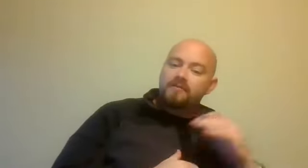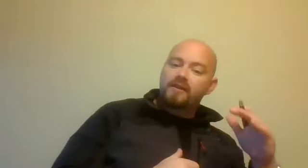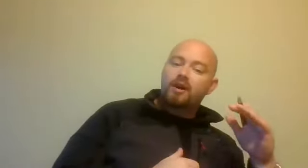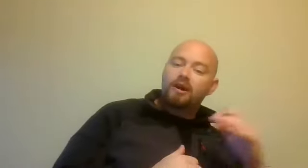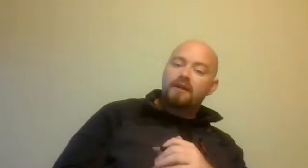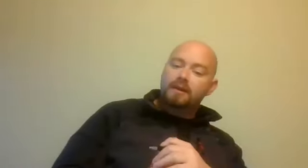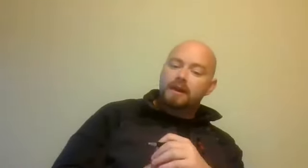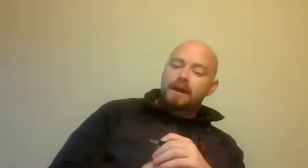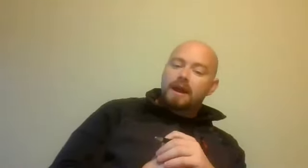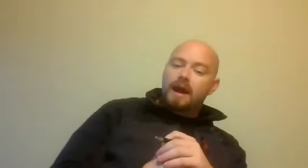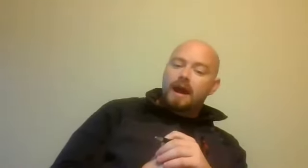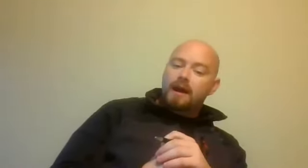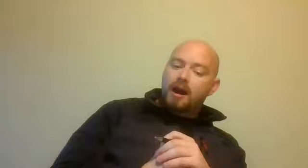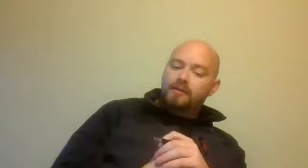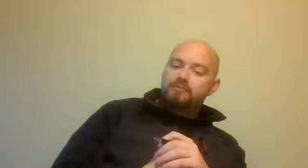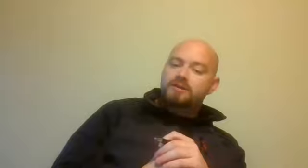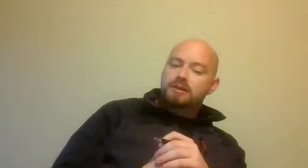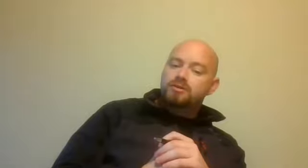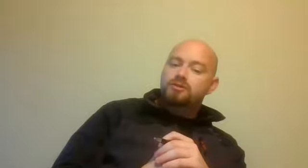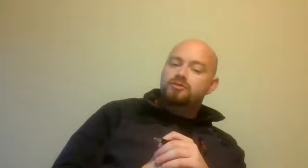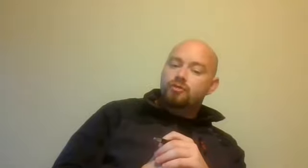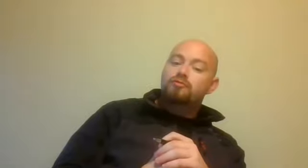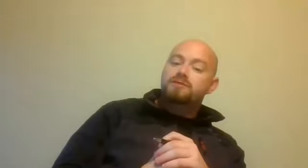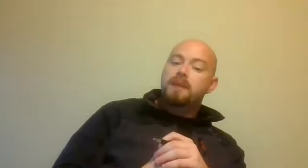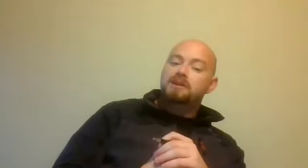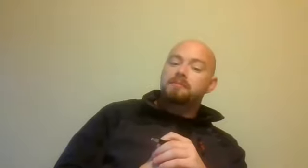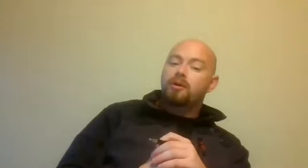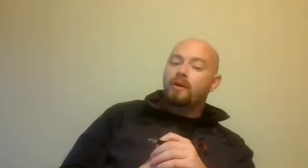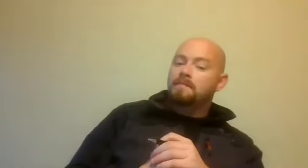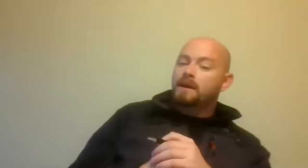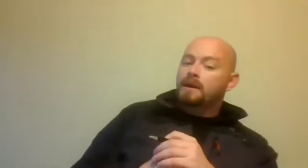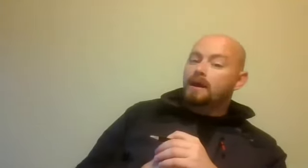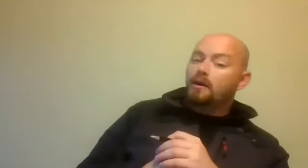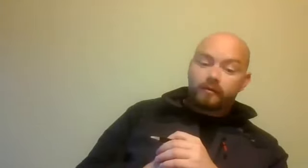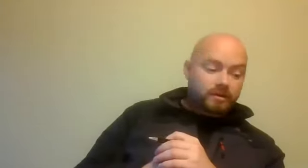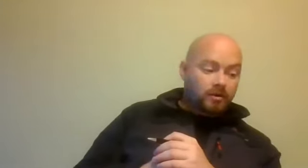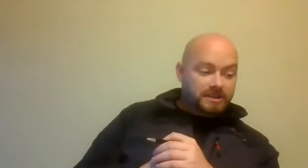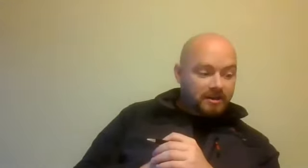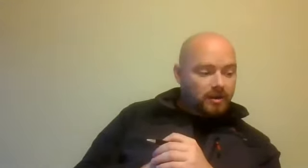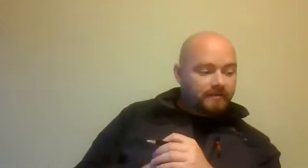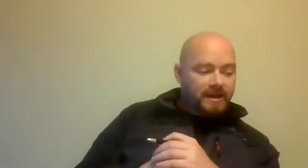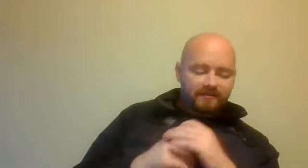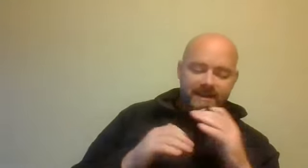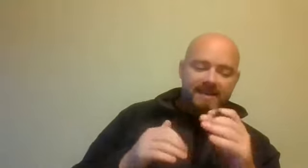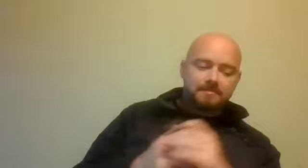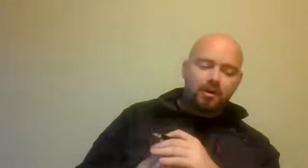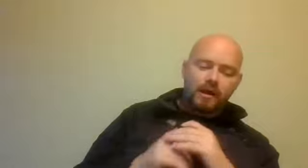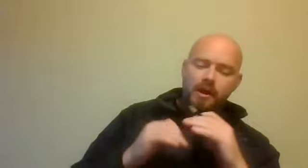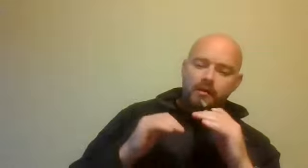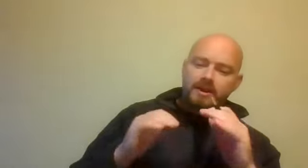a very high level. Conflict resolution stroke risk management program over the course of 10 or 12 days. Fantastic program with